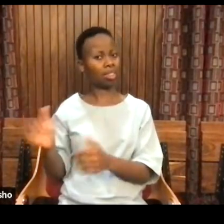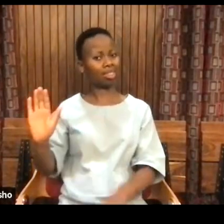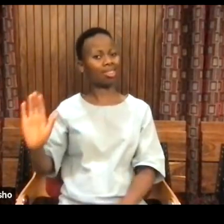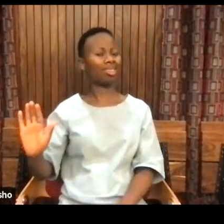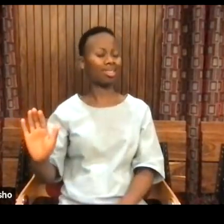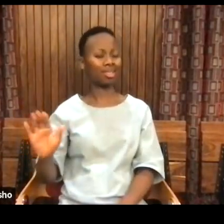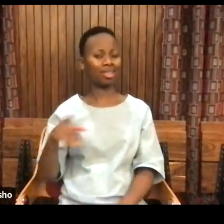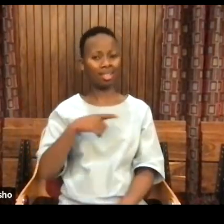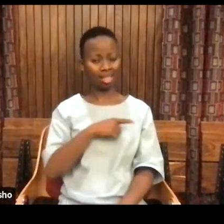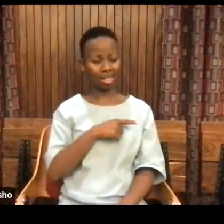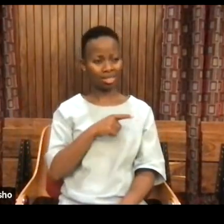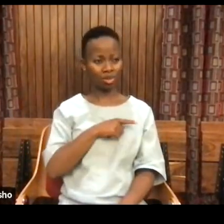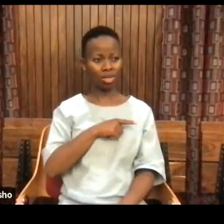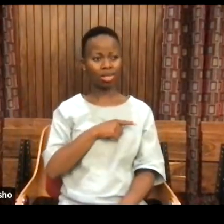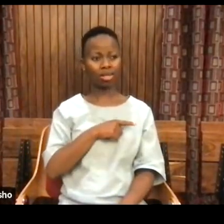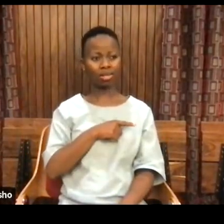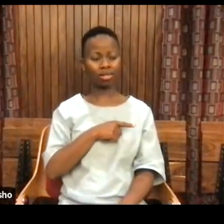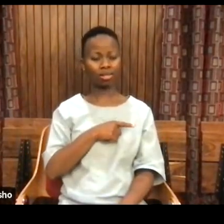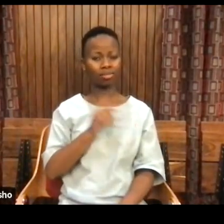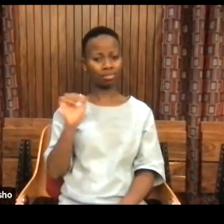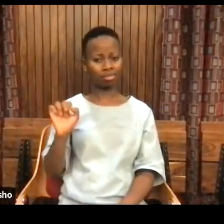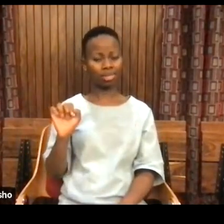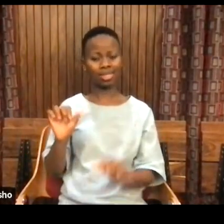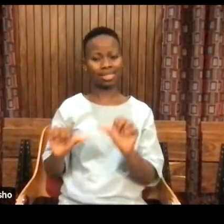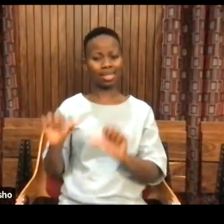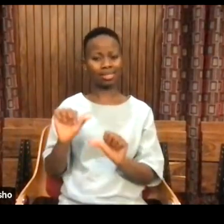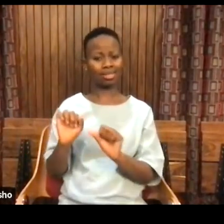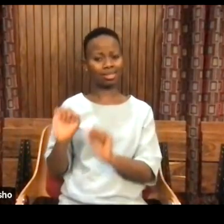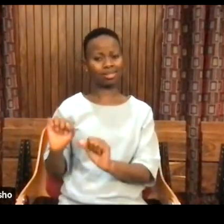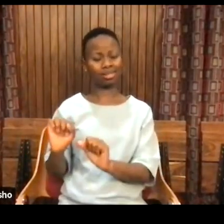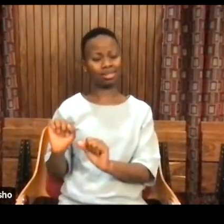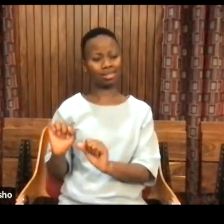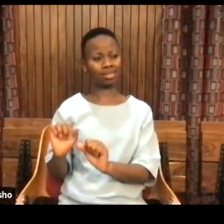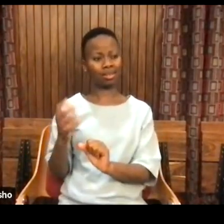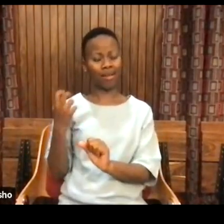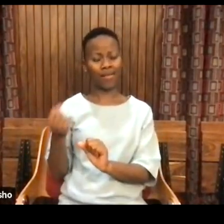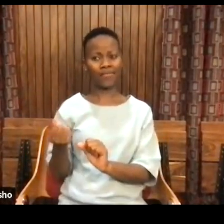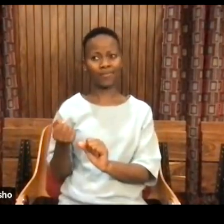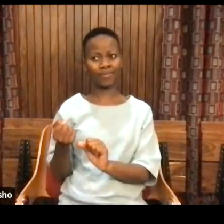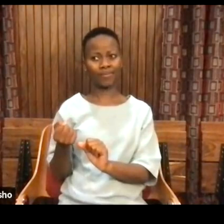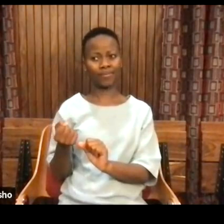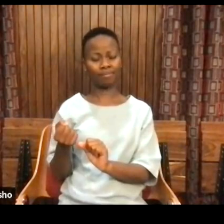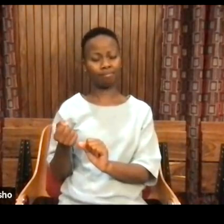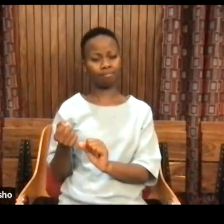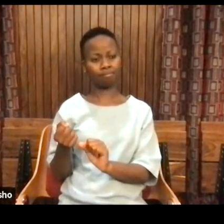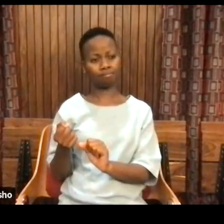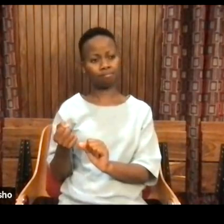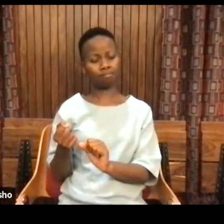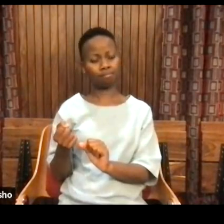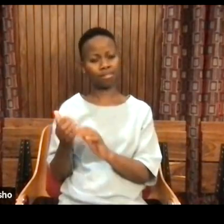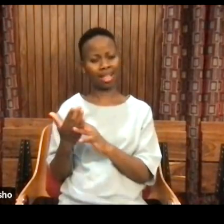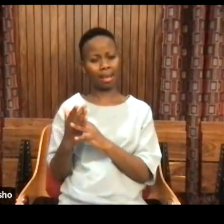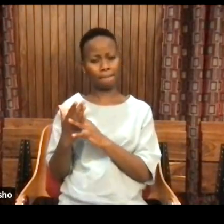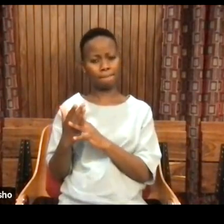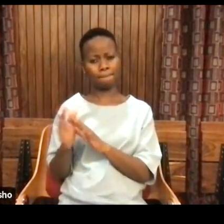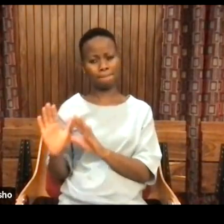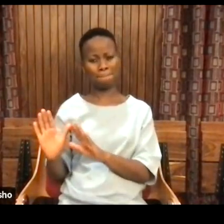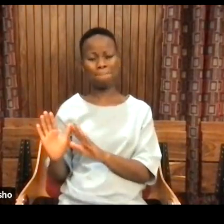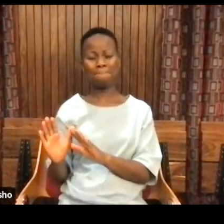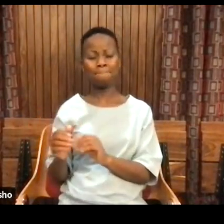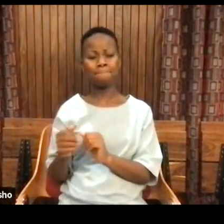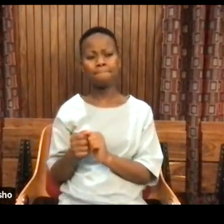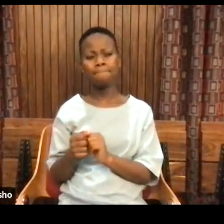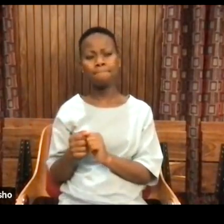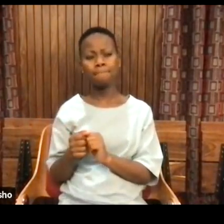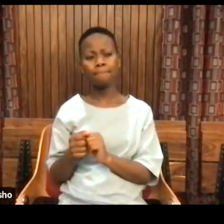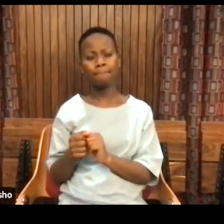part of why so-called Western science has that gap. So I think that, so having said that, think the tension